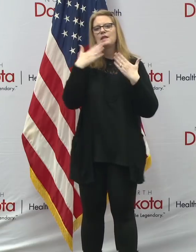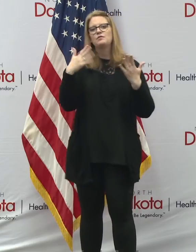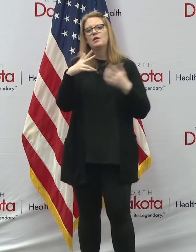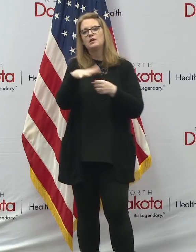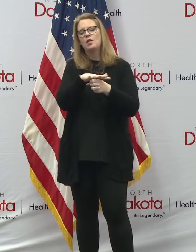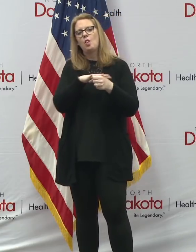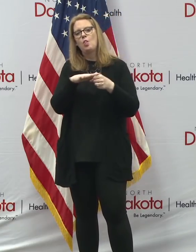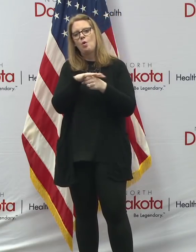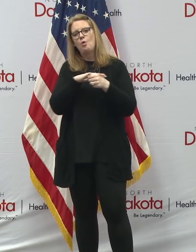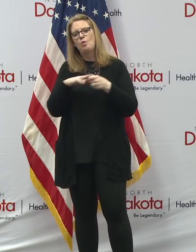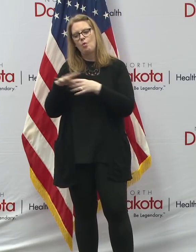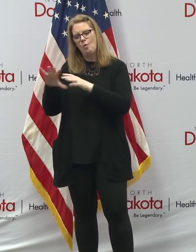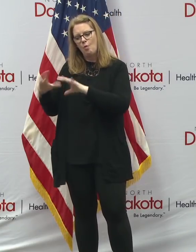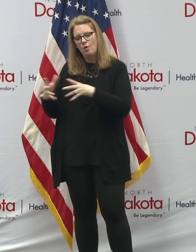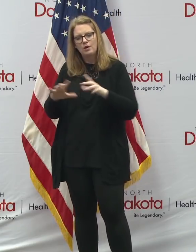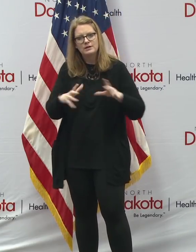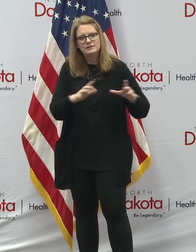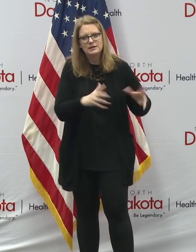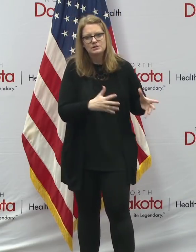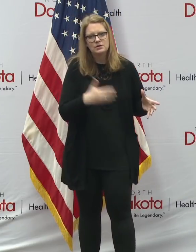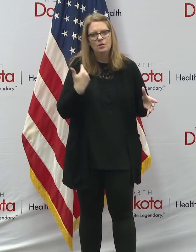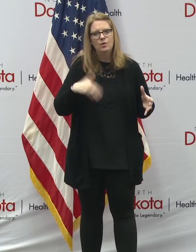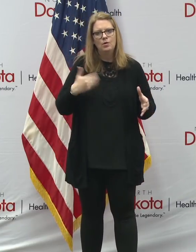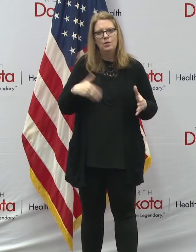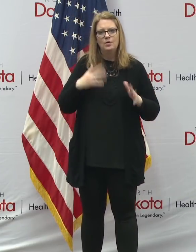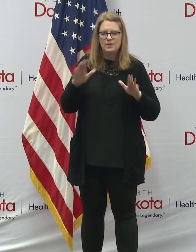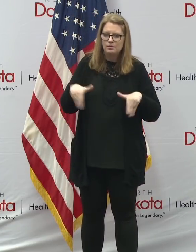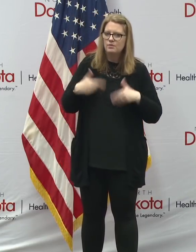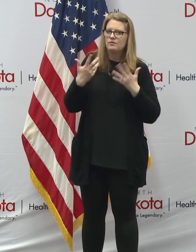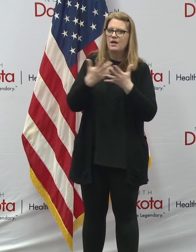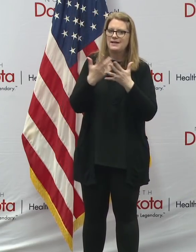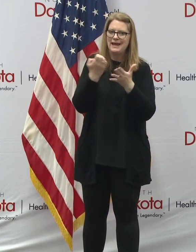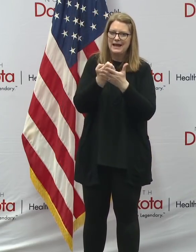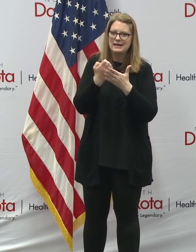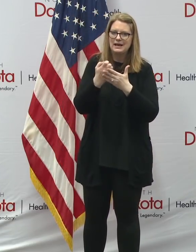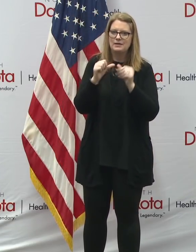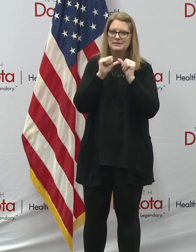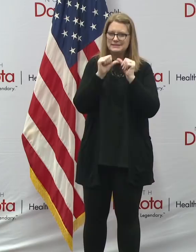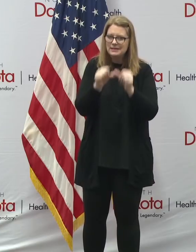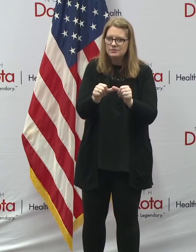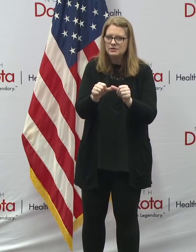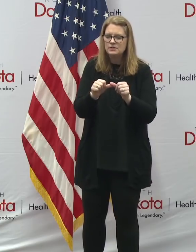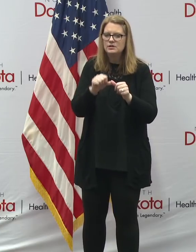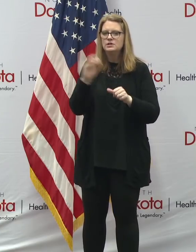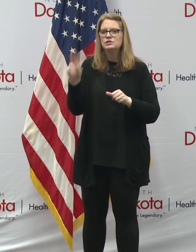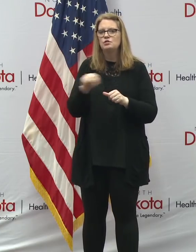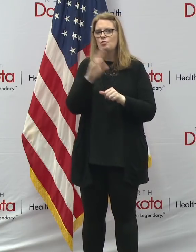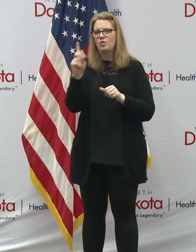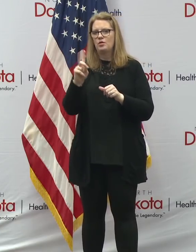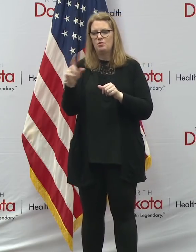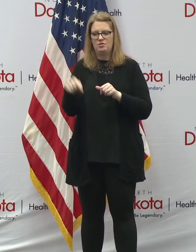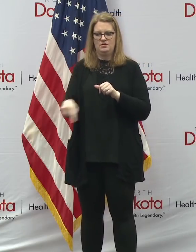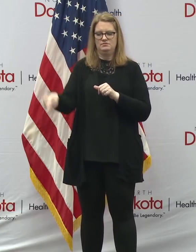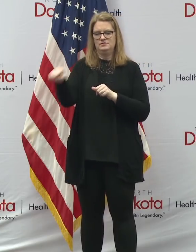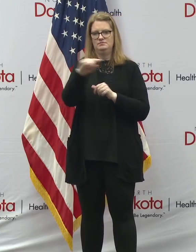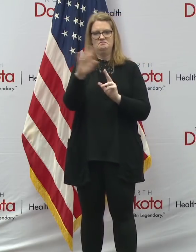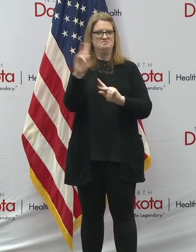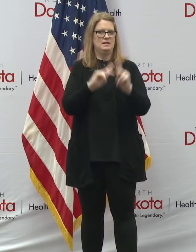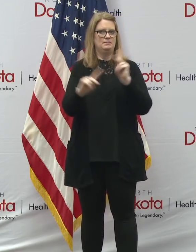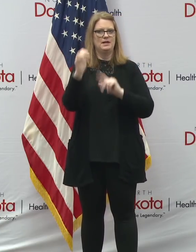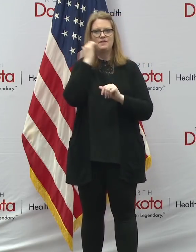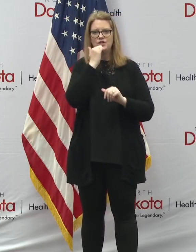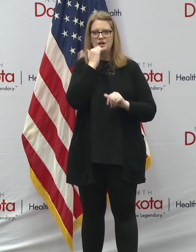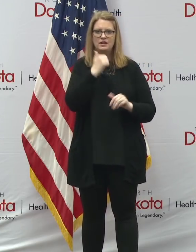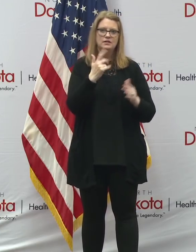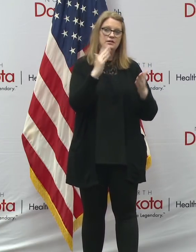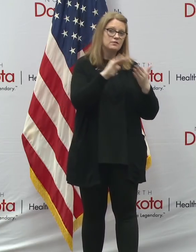who help deliver much-needed economic stabilization to North Dakota residents every day, from community action